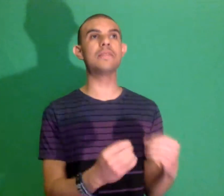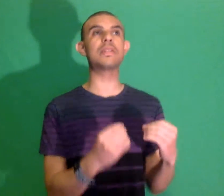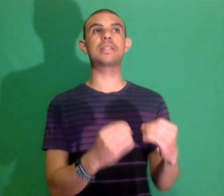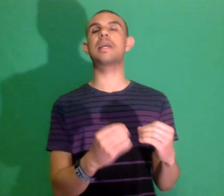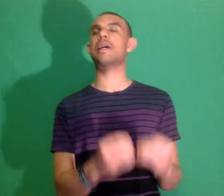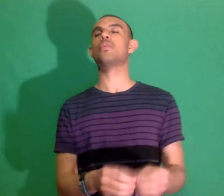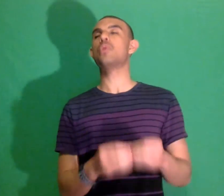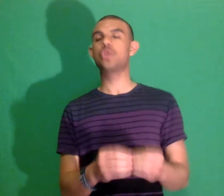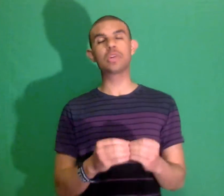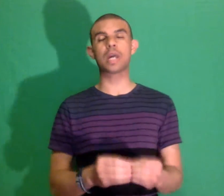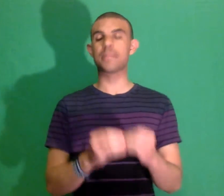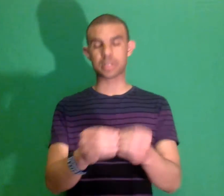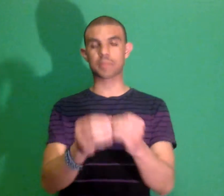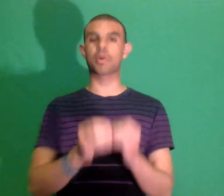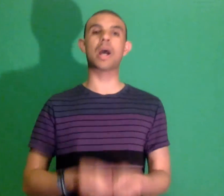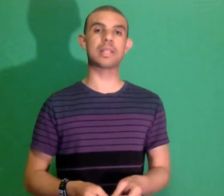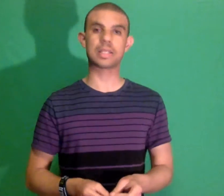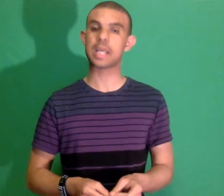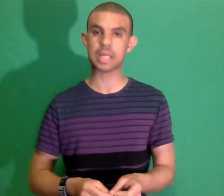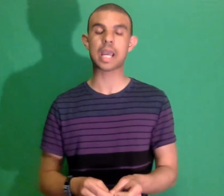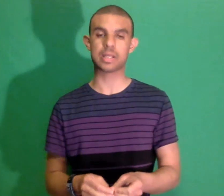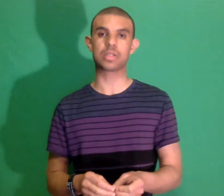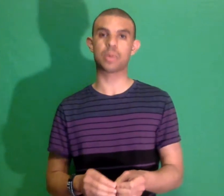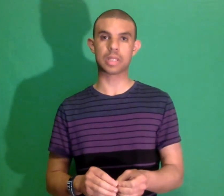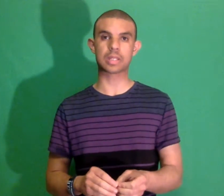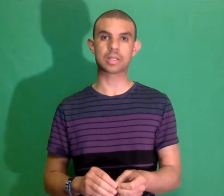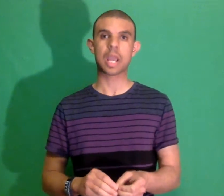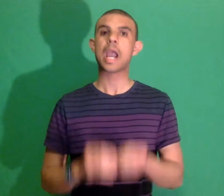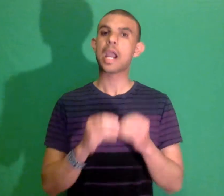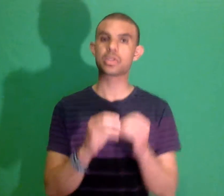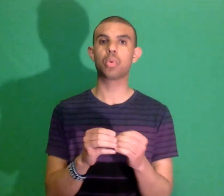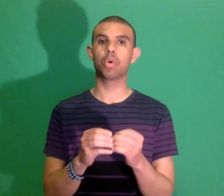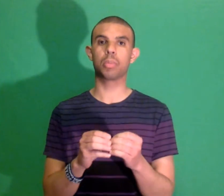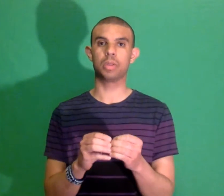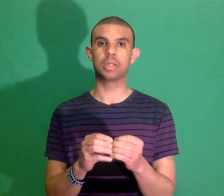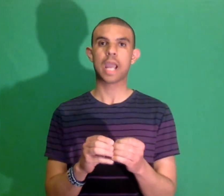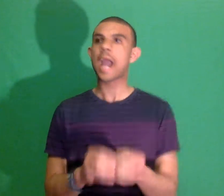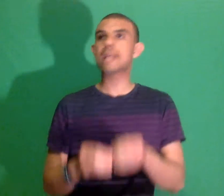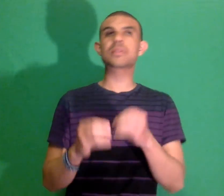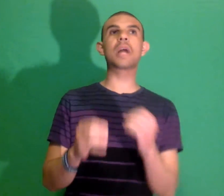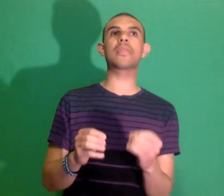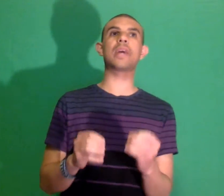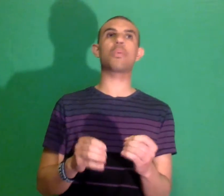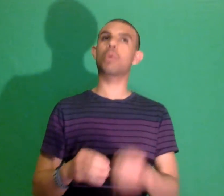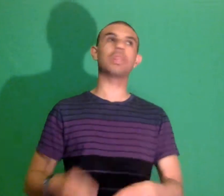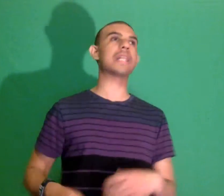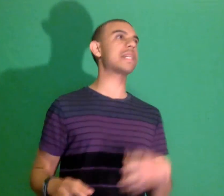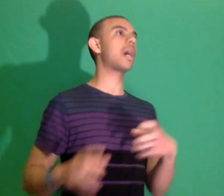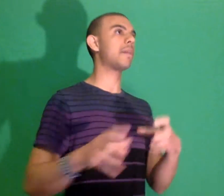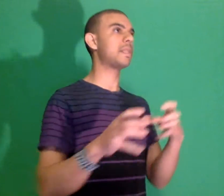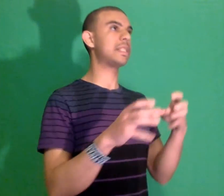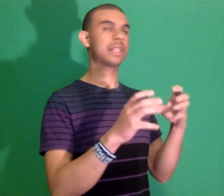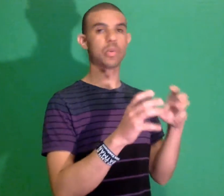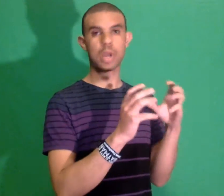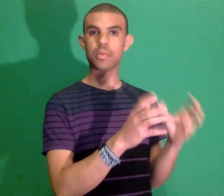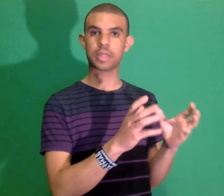says we should not be surprised that EA is doing this it's horrible it's not that we're letting companies get away with it